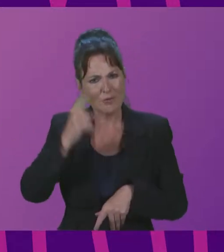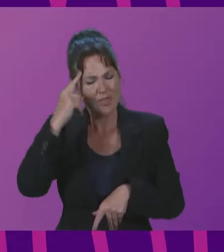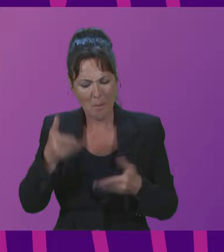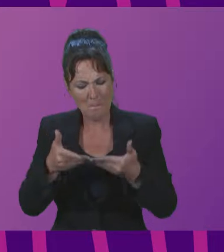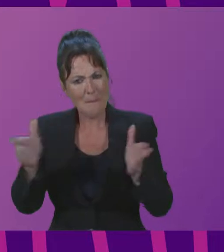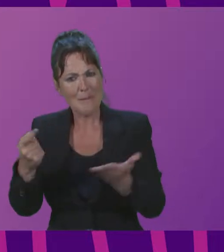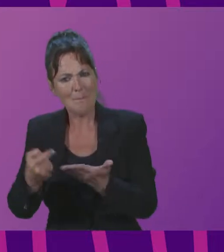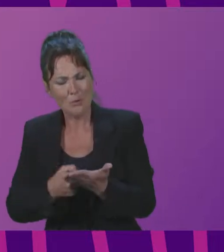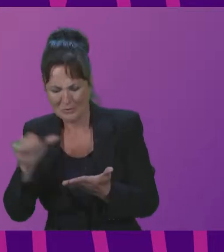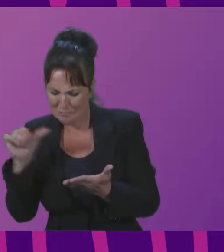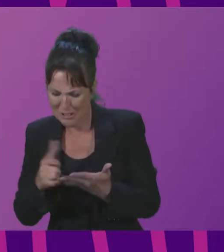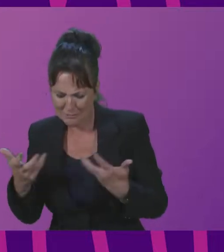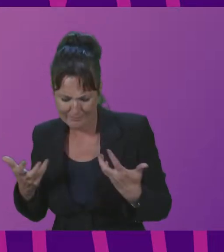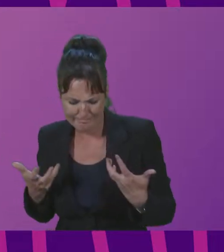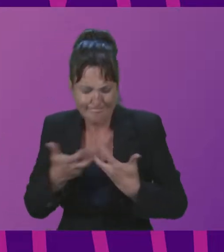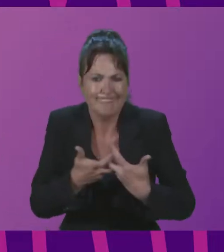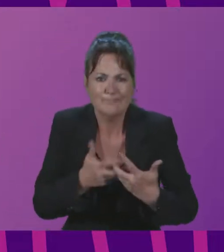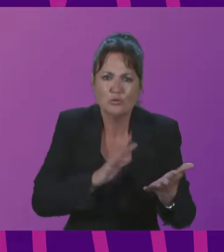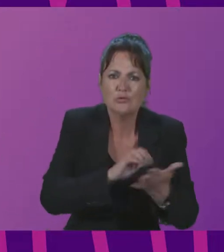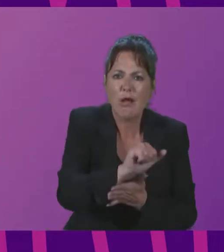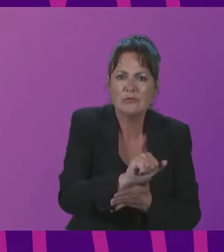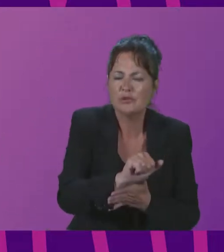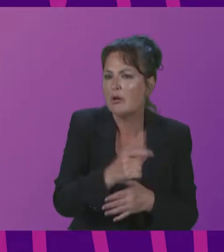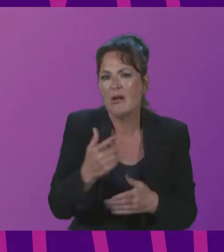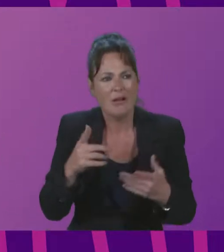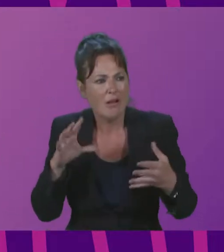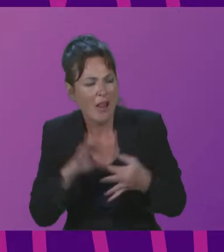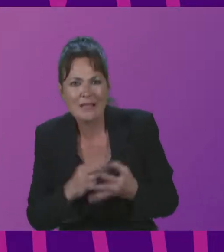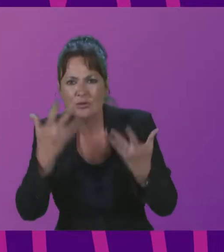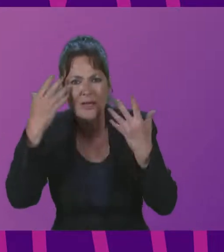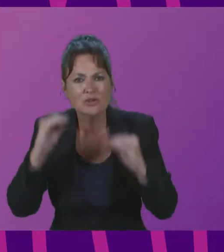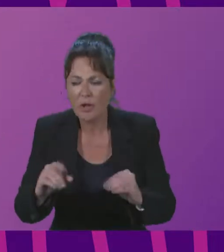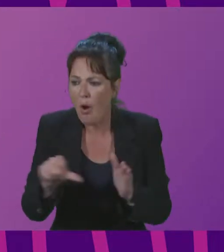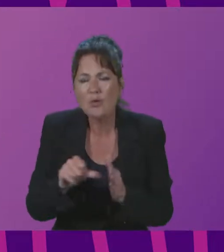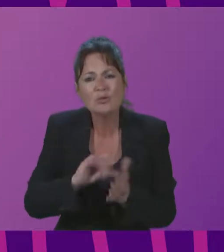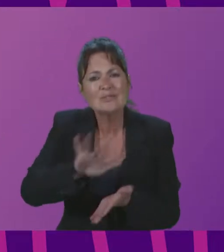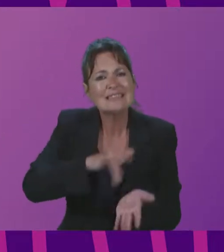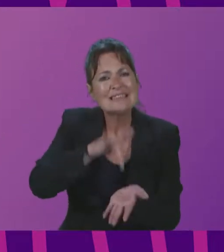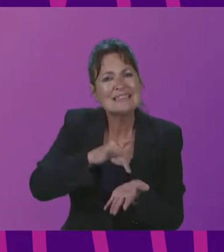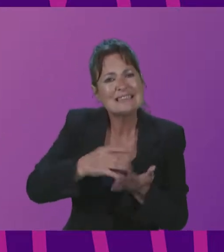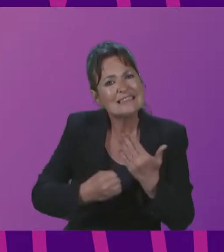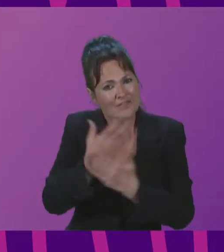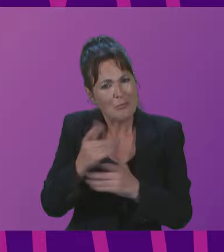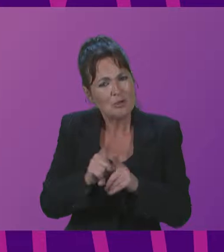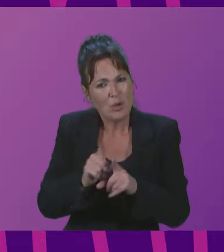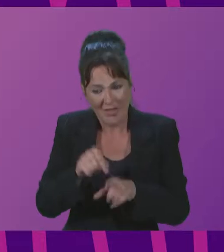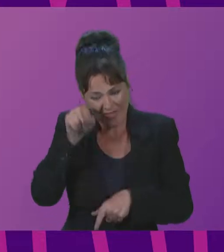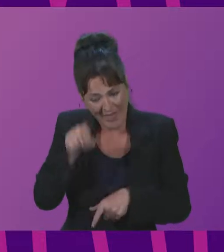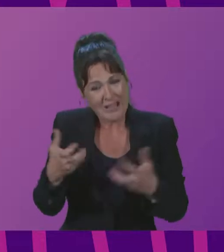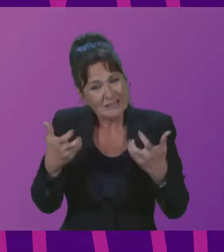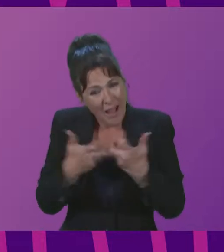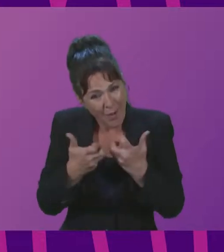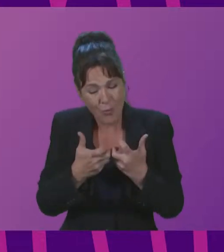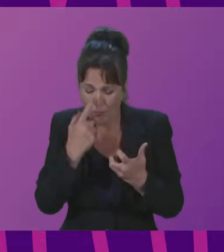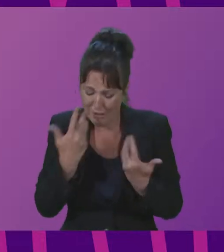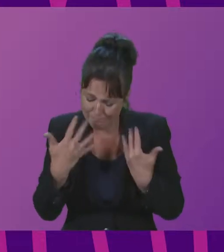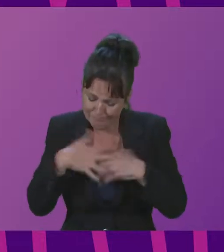policy, such as education, climate action and urban development, in order to fully integrate culture in